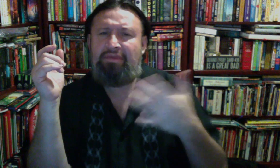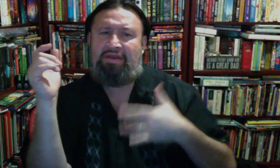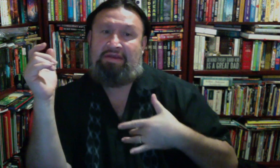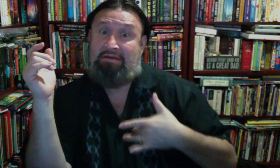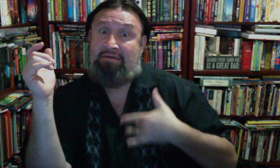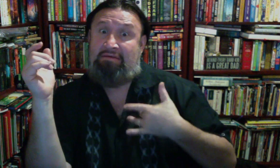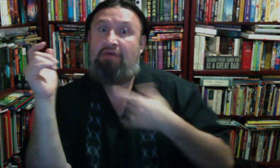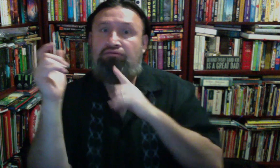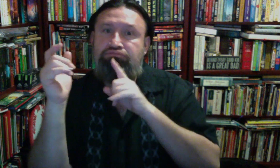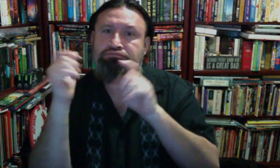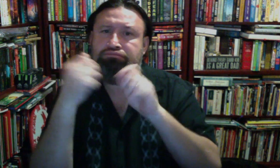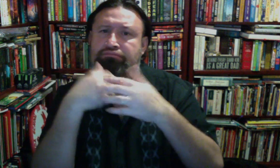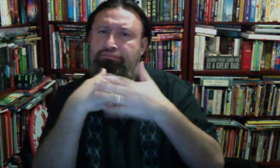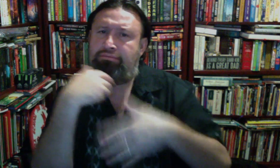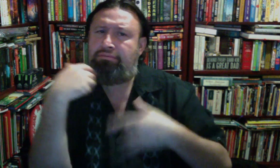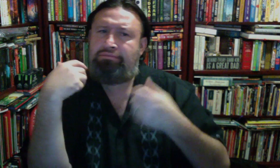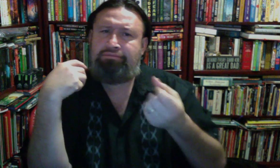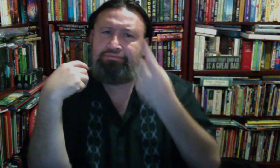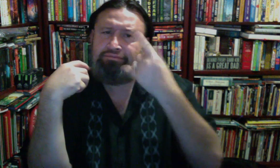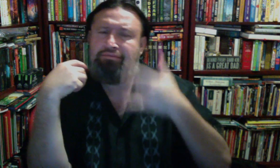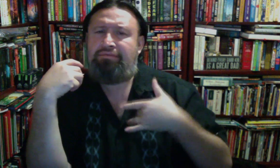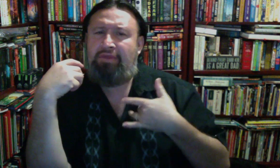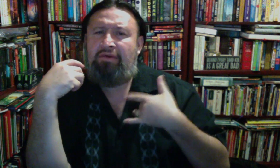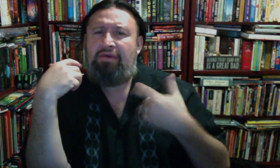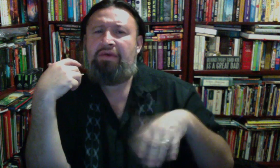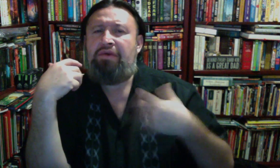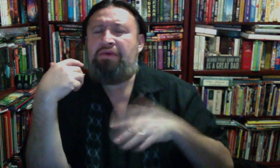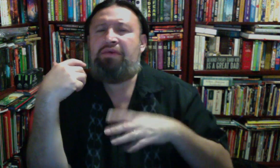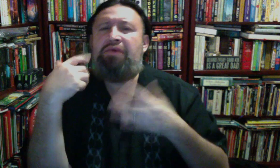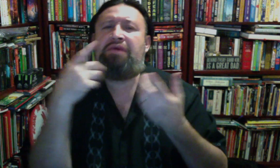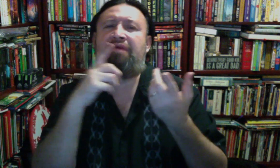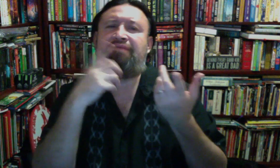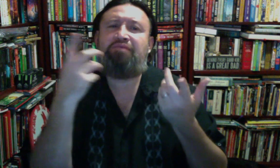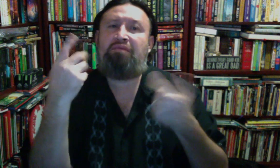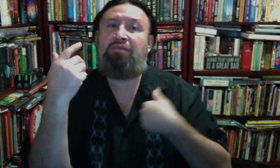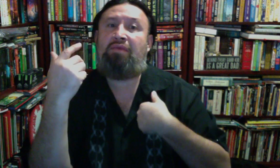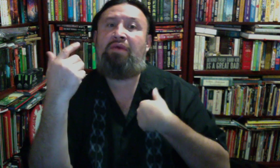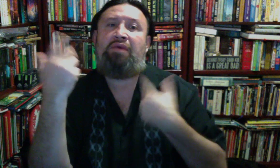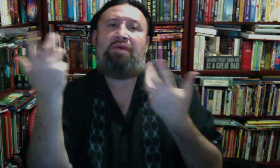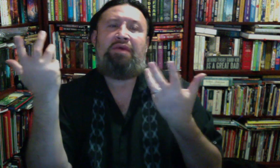wait, or dismiss. And they don't have a picture of a dragon.